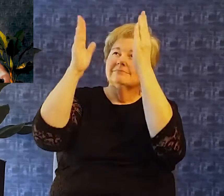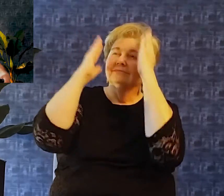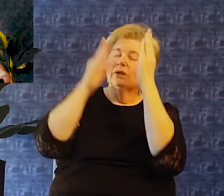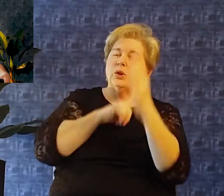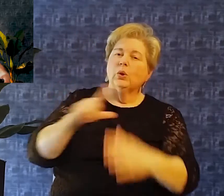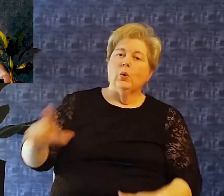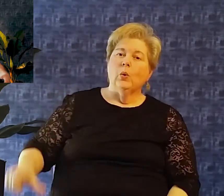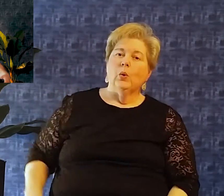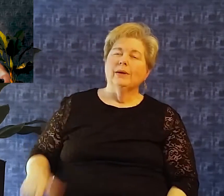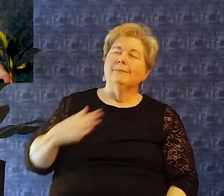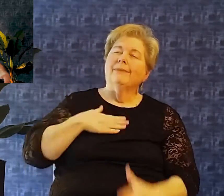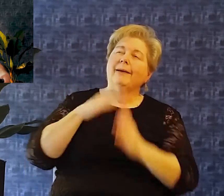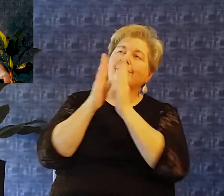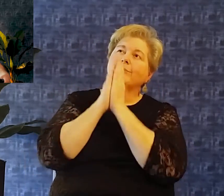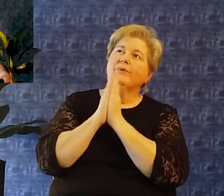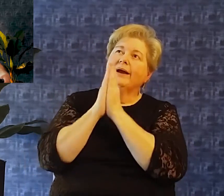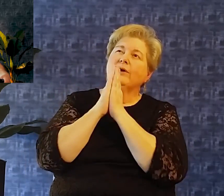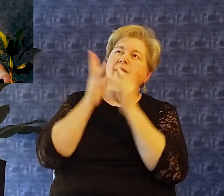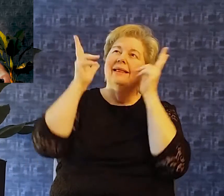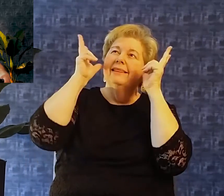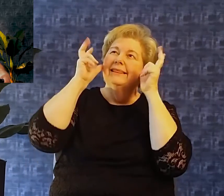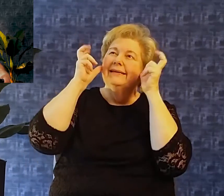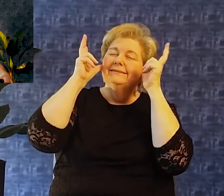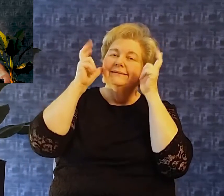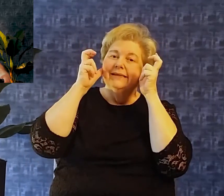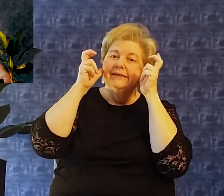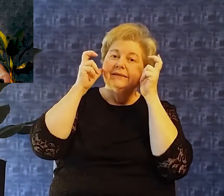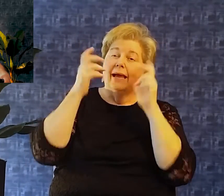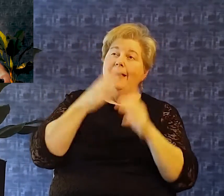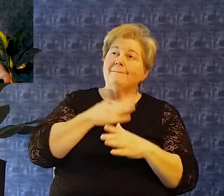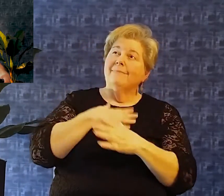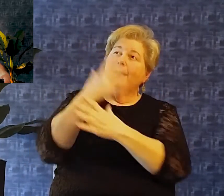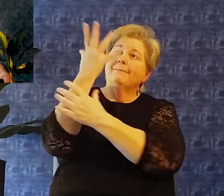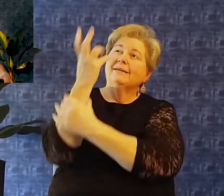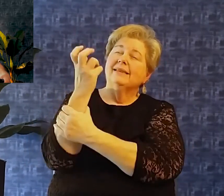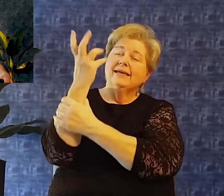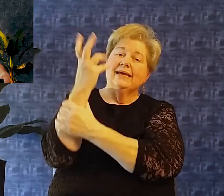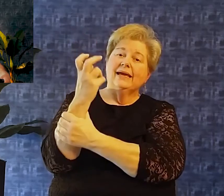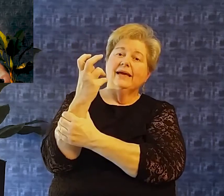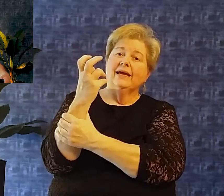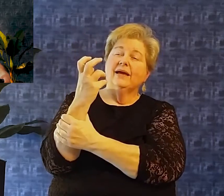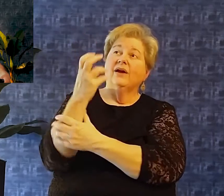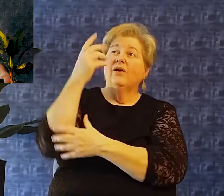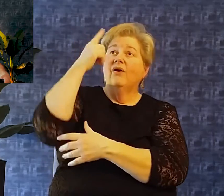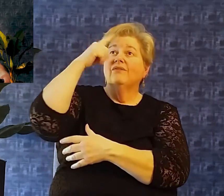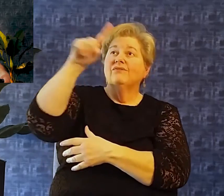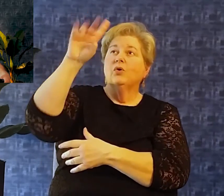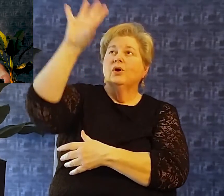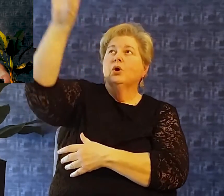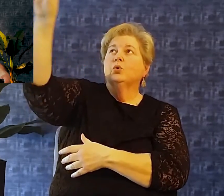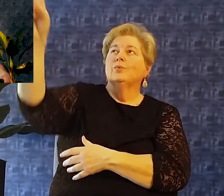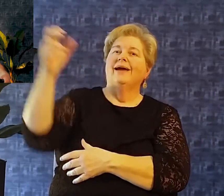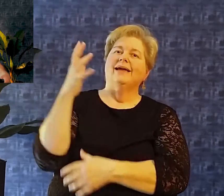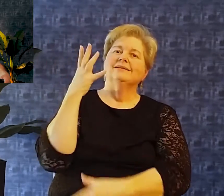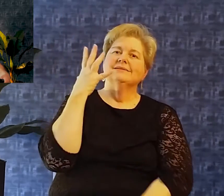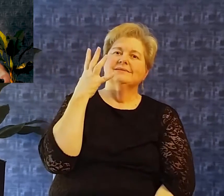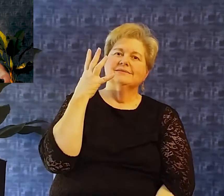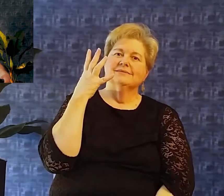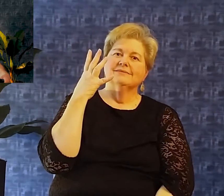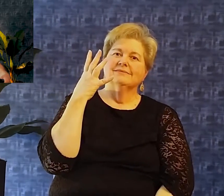For grace And then notice verse seven in the day of my trouble I call upon